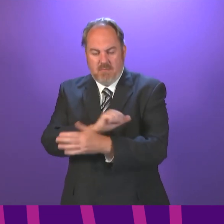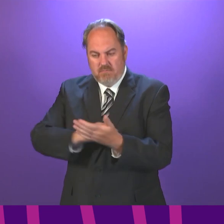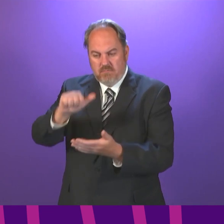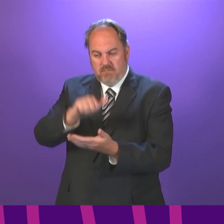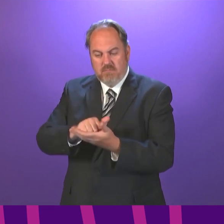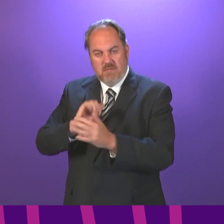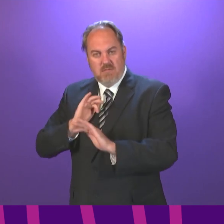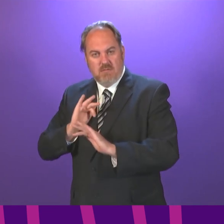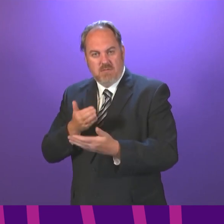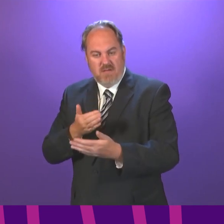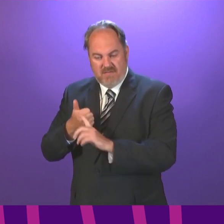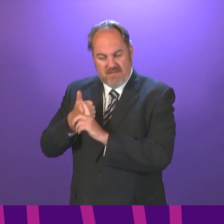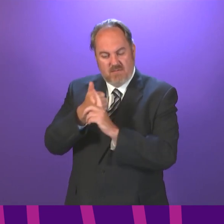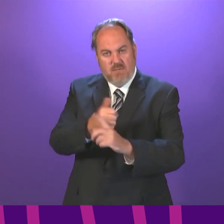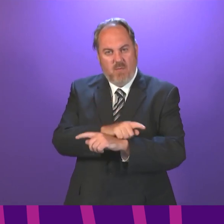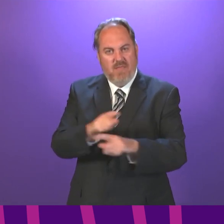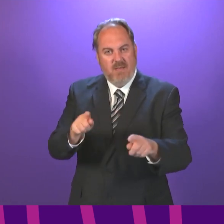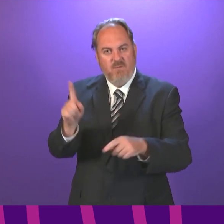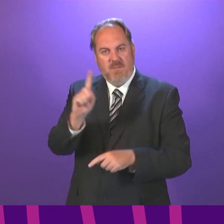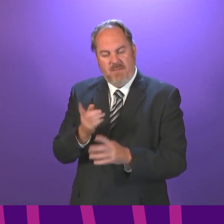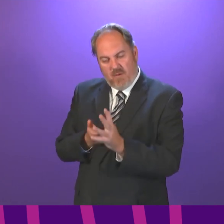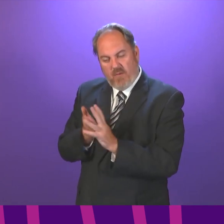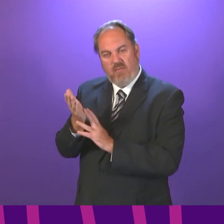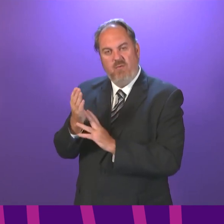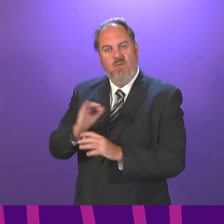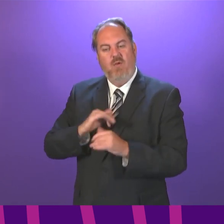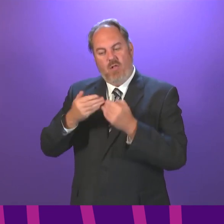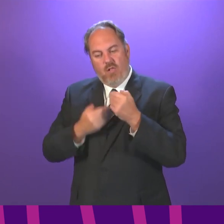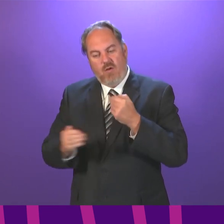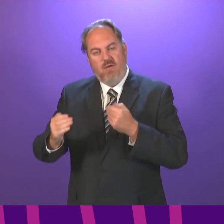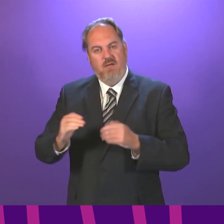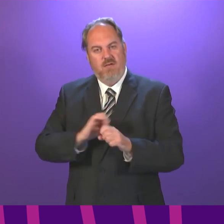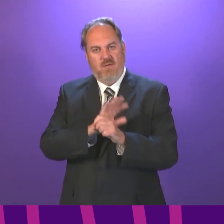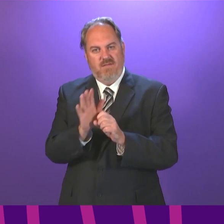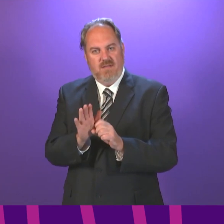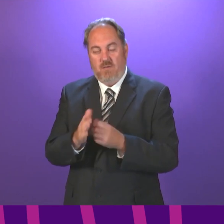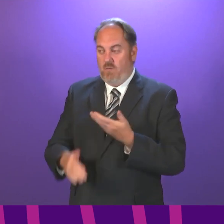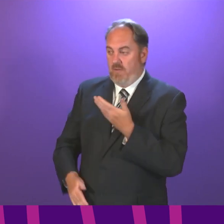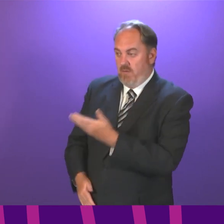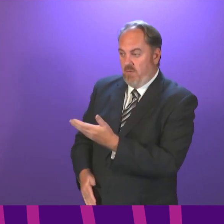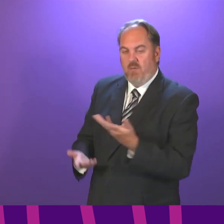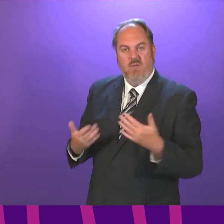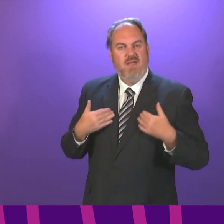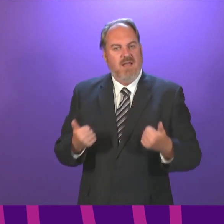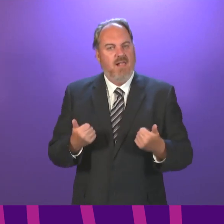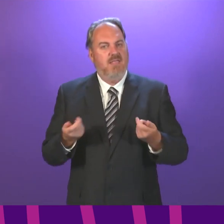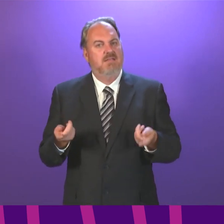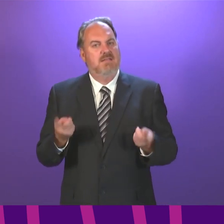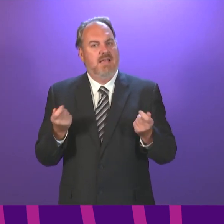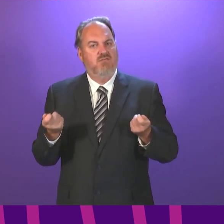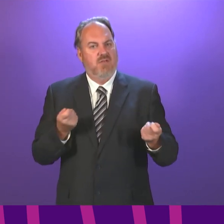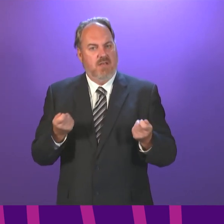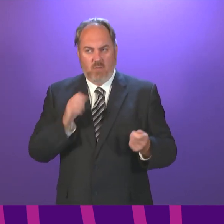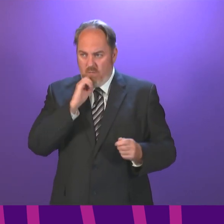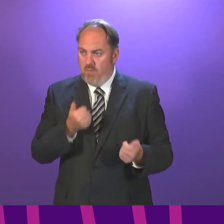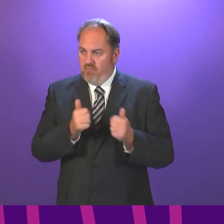and treatment for people who suffer from long COVID, and will she or the Cabinet Secretary for Health agree to meet with